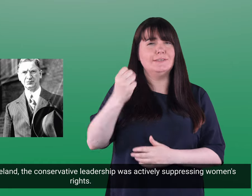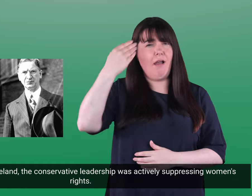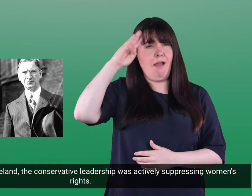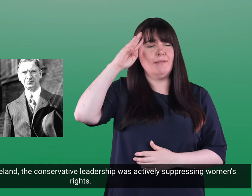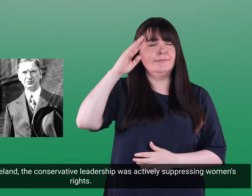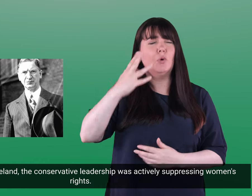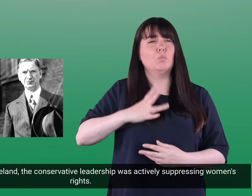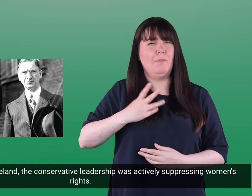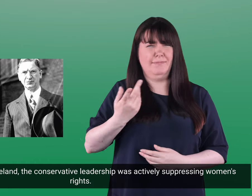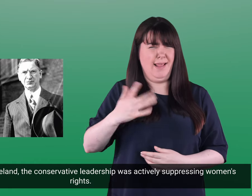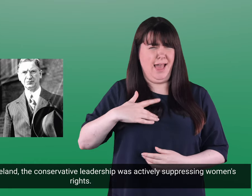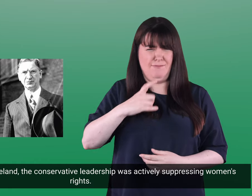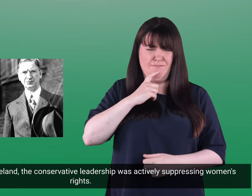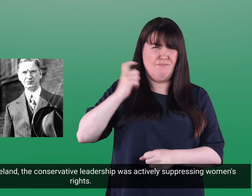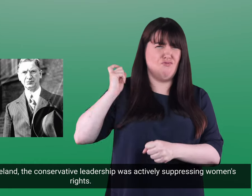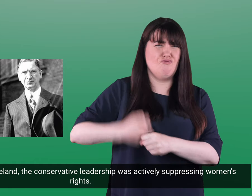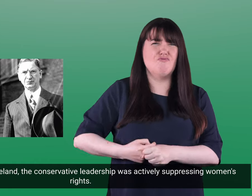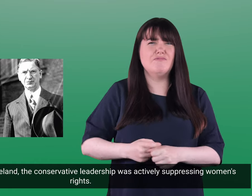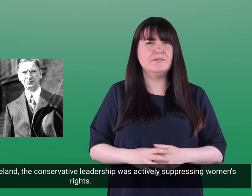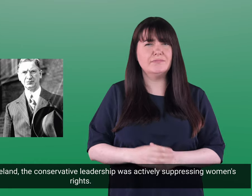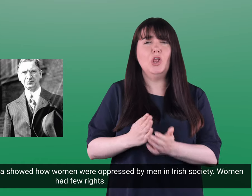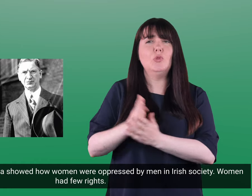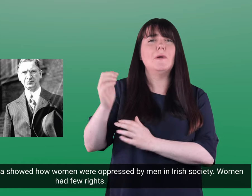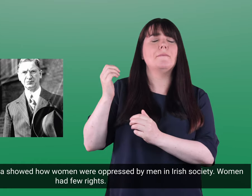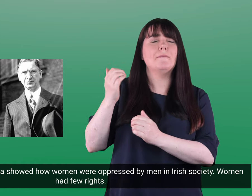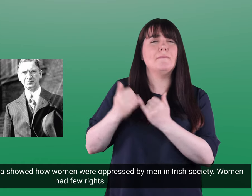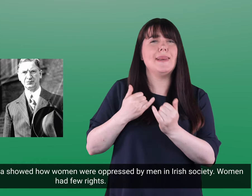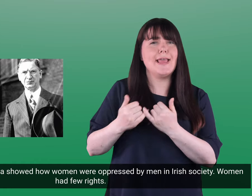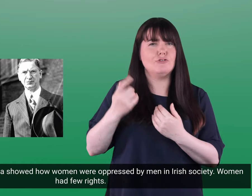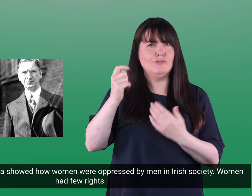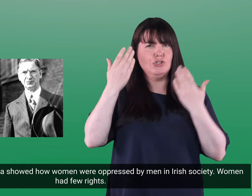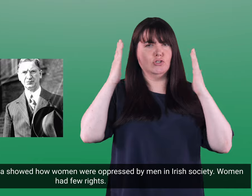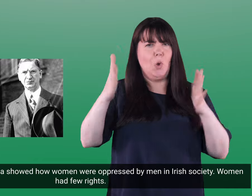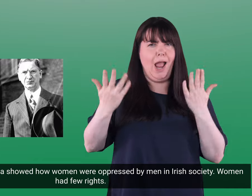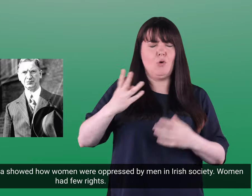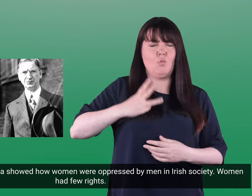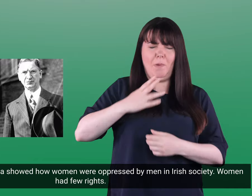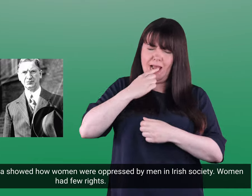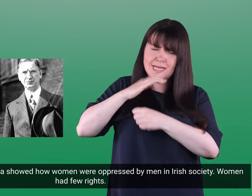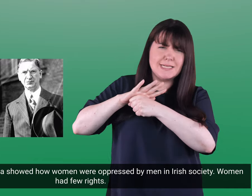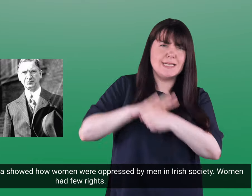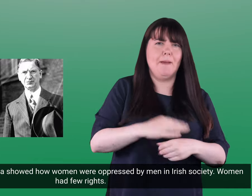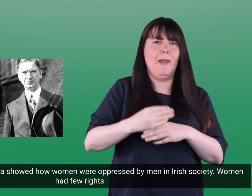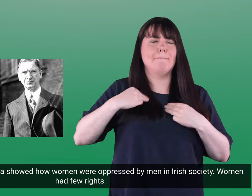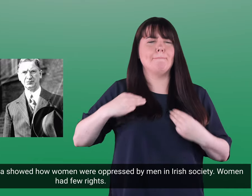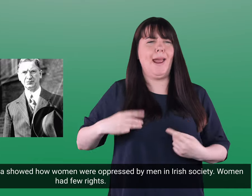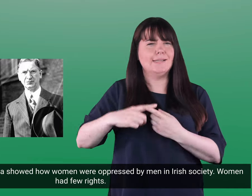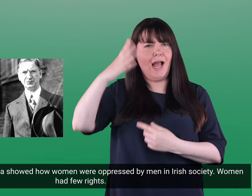Ireland the Conservative leadership was actively suppressing women's rights. Through her plays, Teresa showed how women were oppressed by